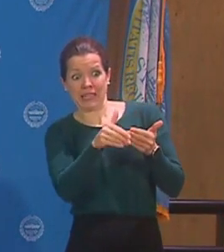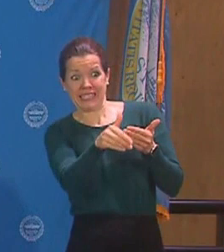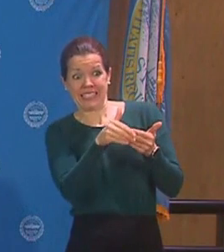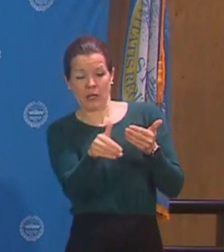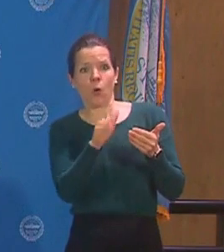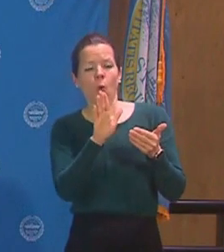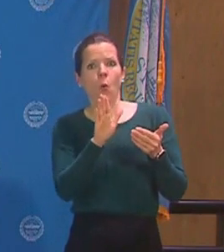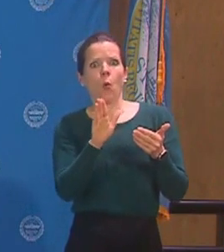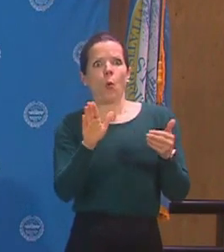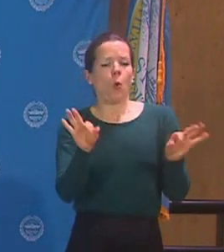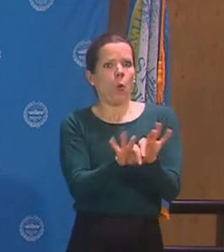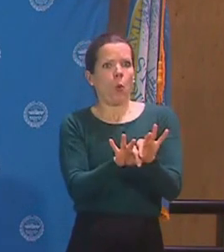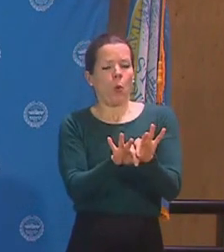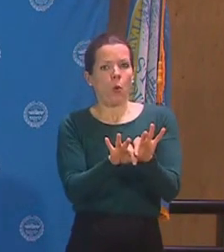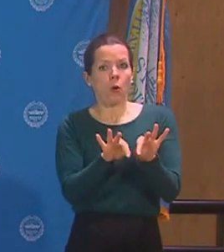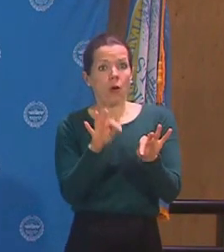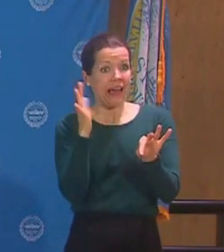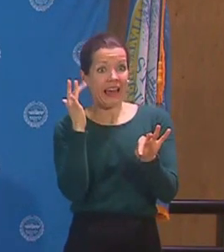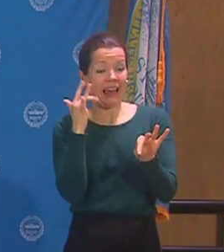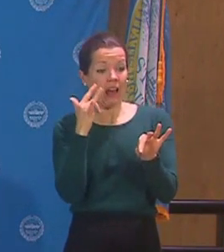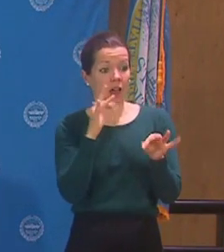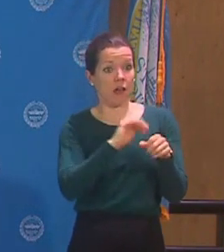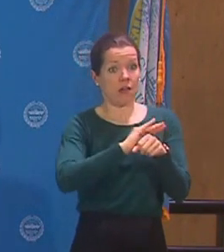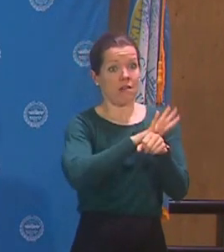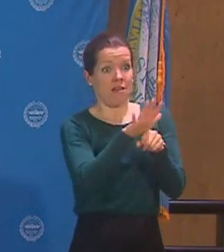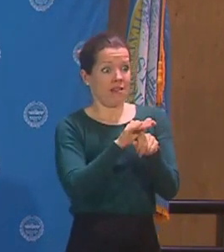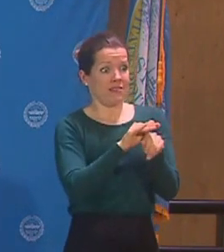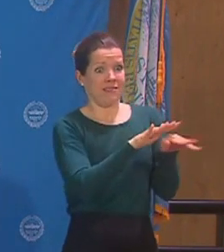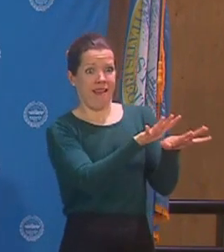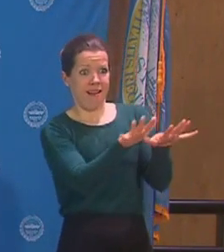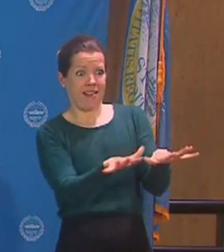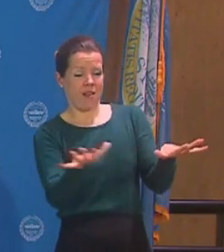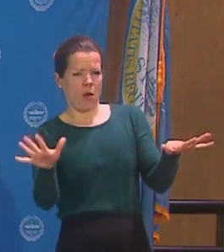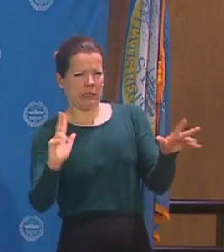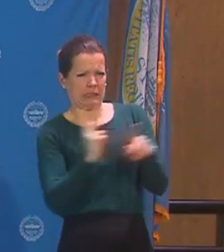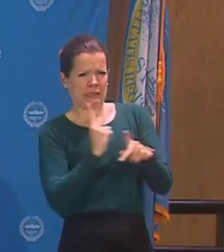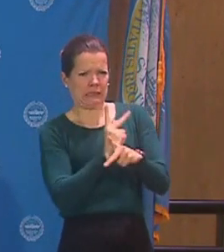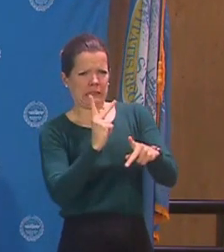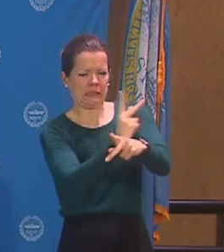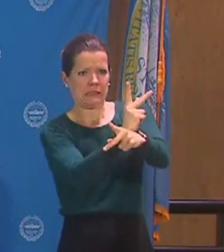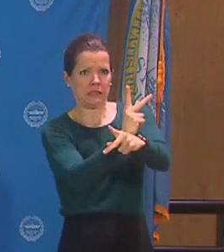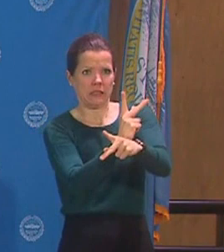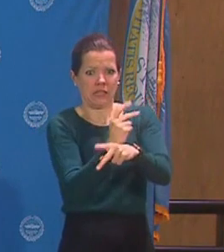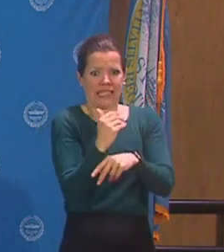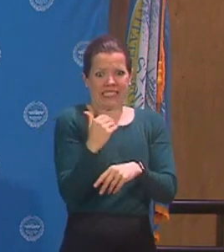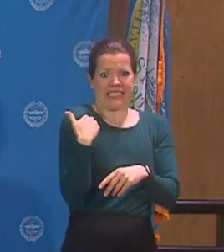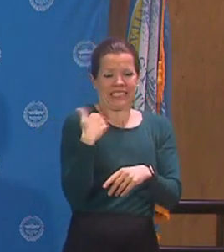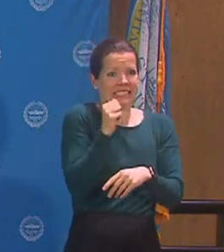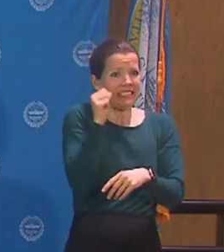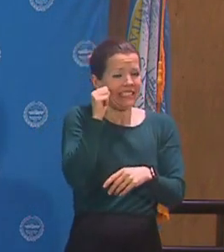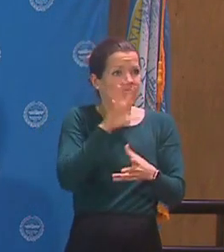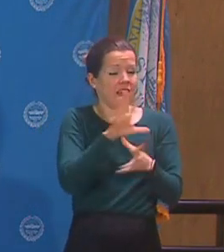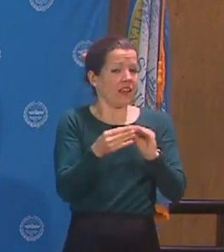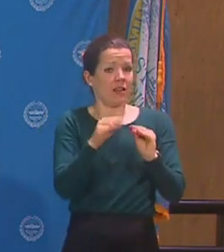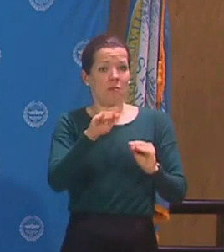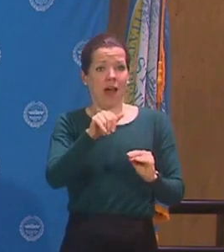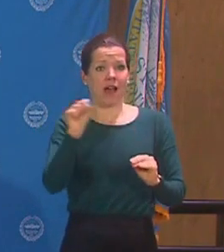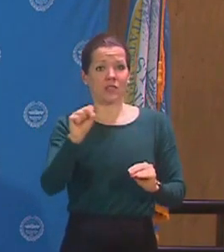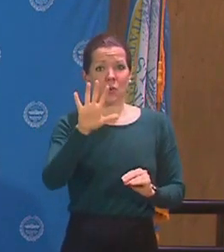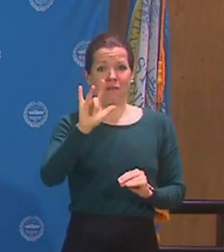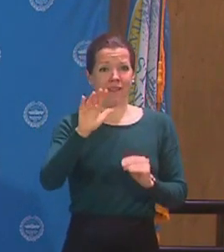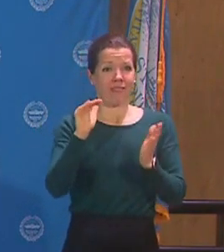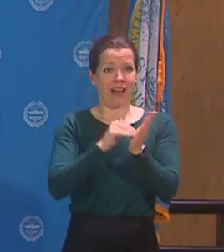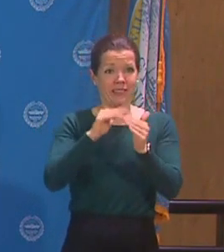of yesterday, the state's confirmed cases of 25,475 cases of coronavirus and